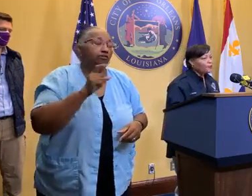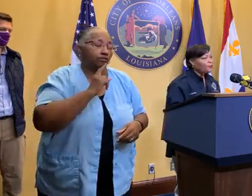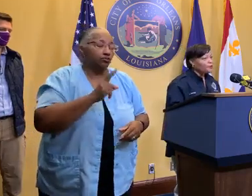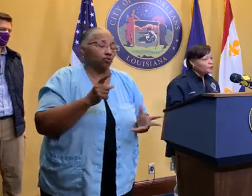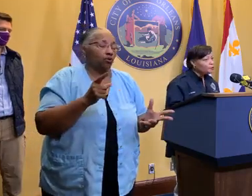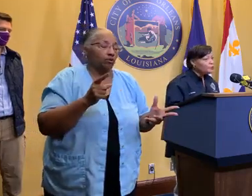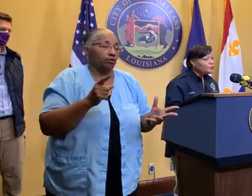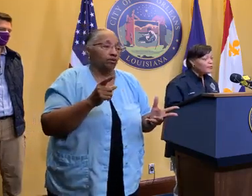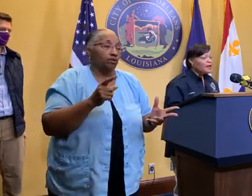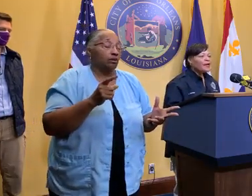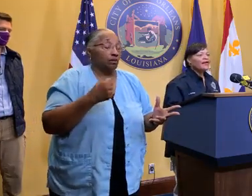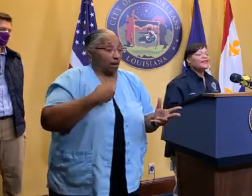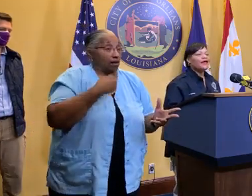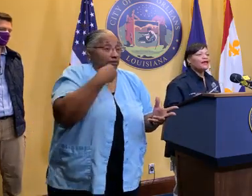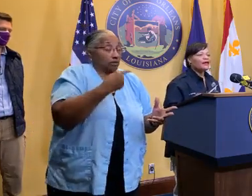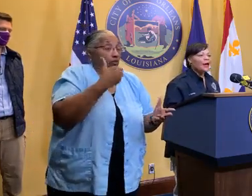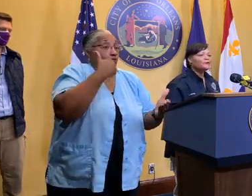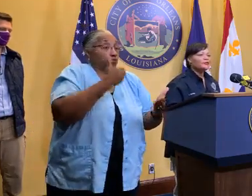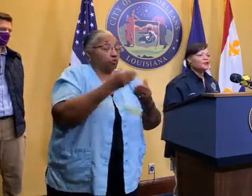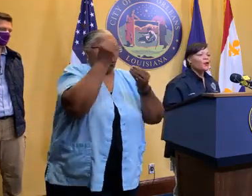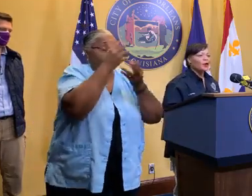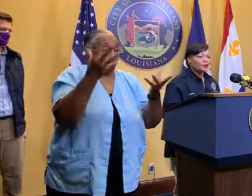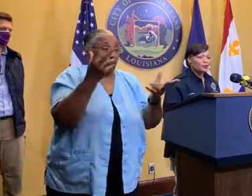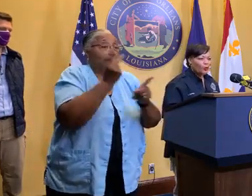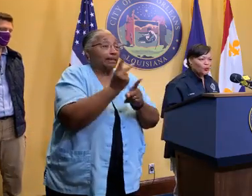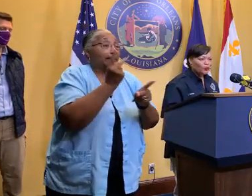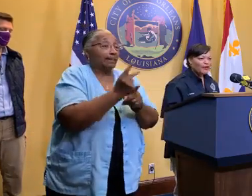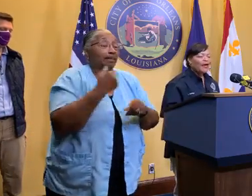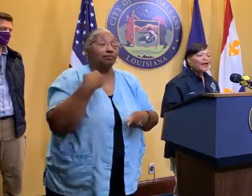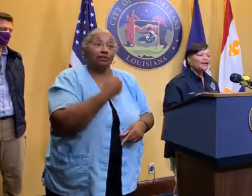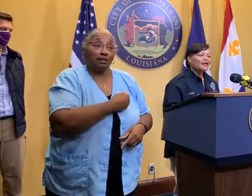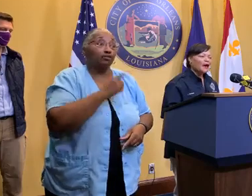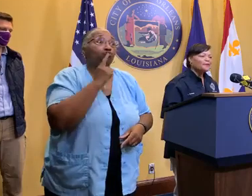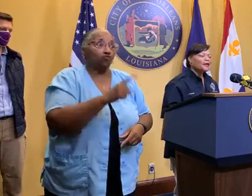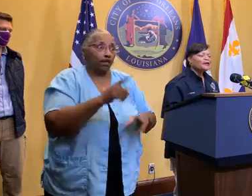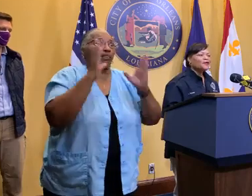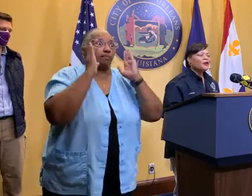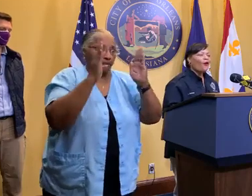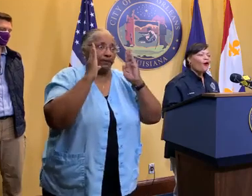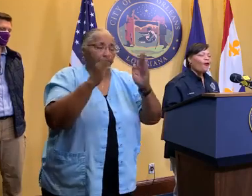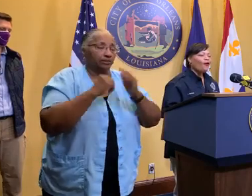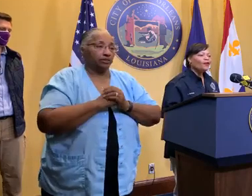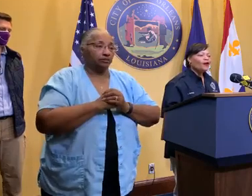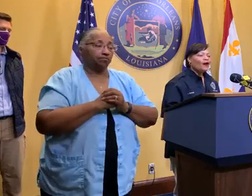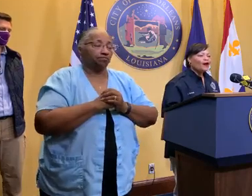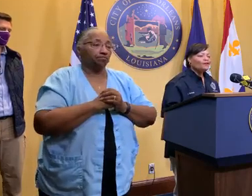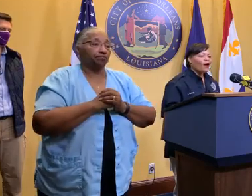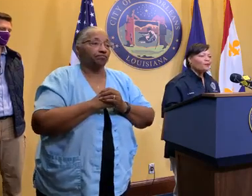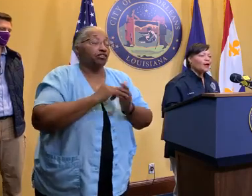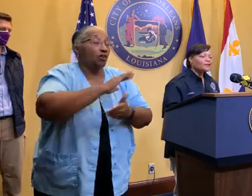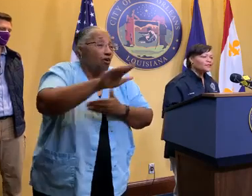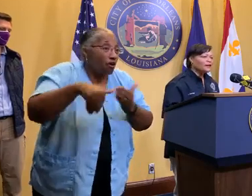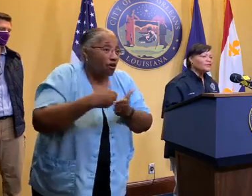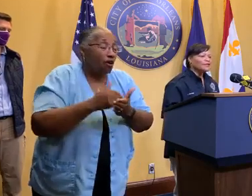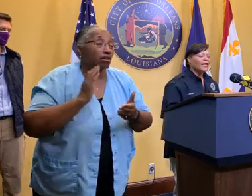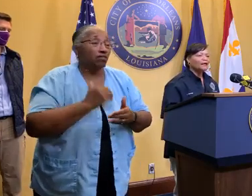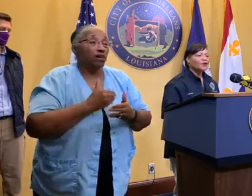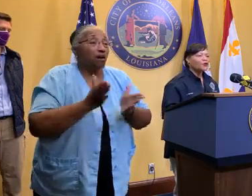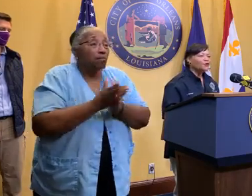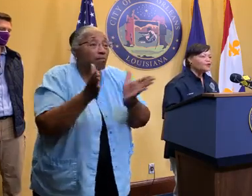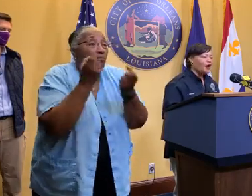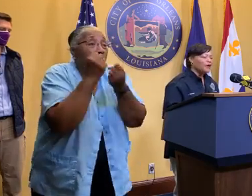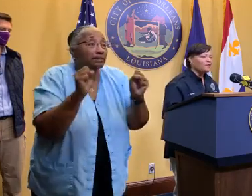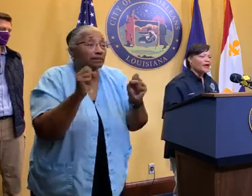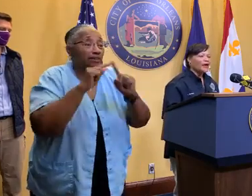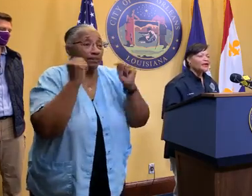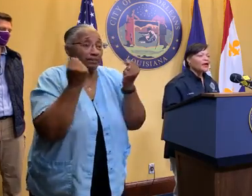I tell you, the good news is that it kept us on our toes. It kept, you know, all of our public safety teams,